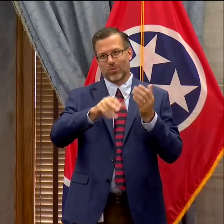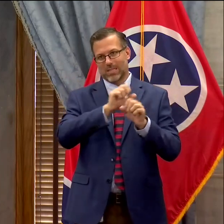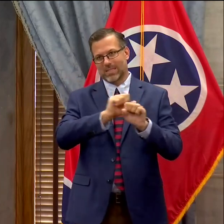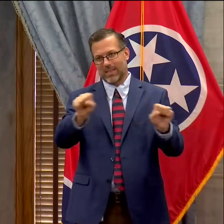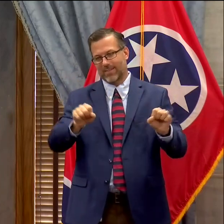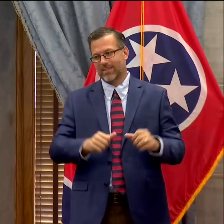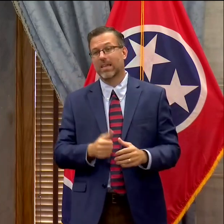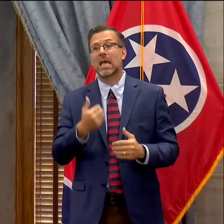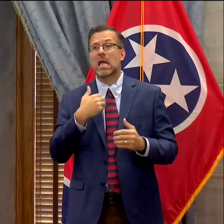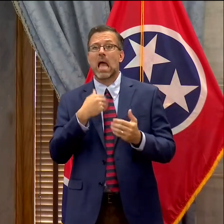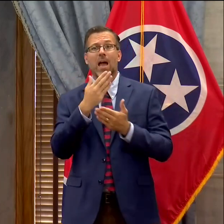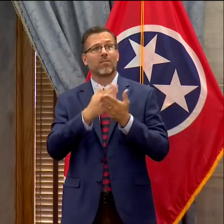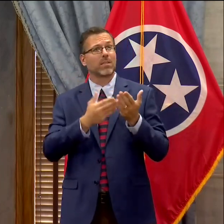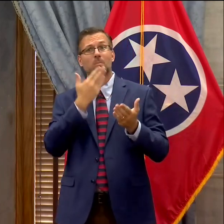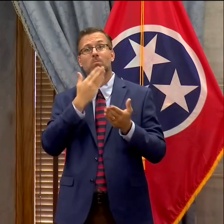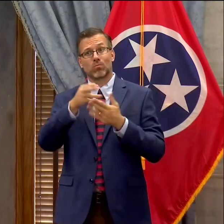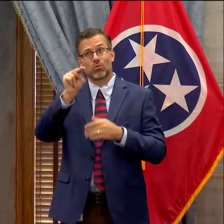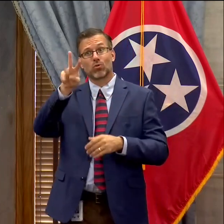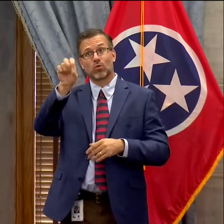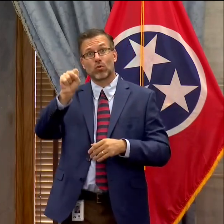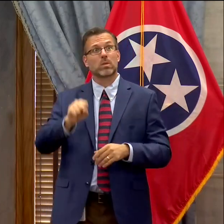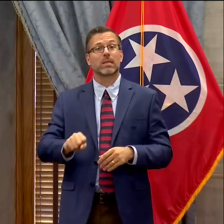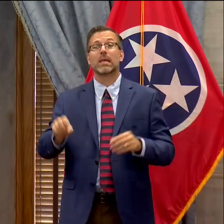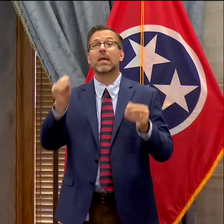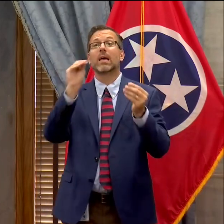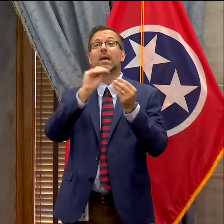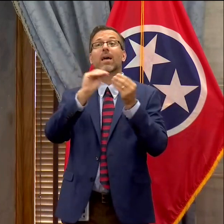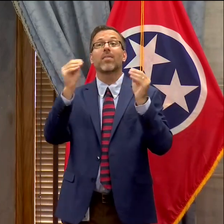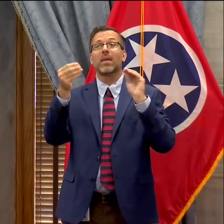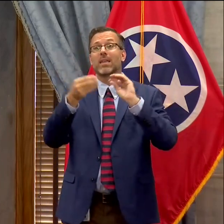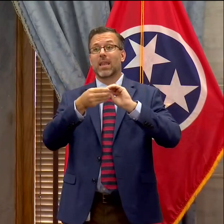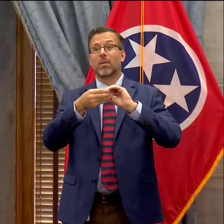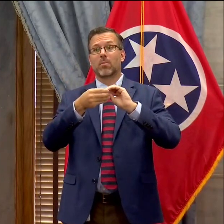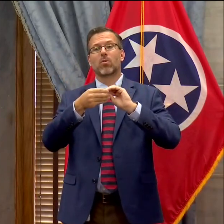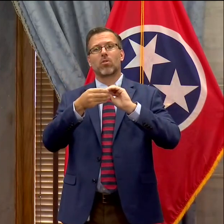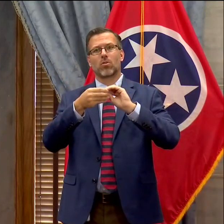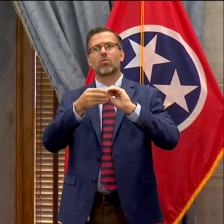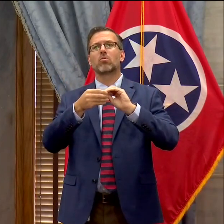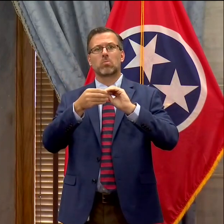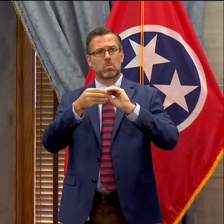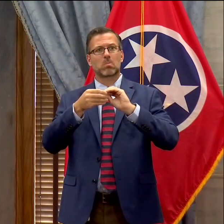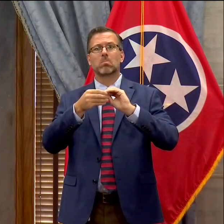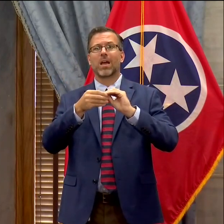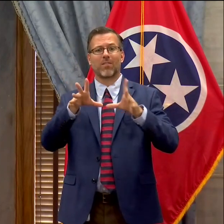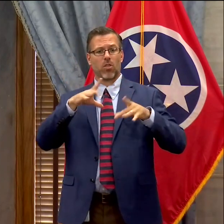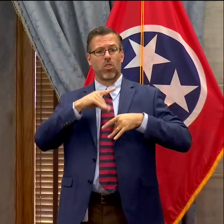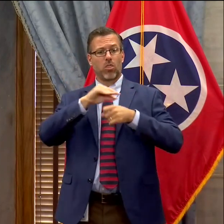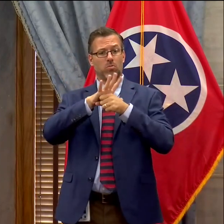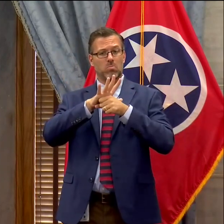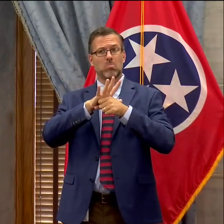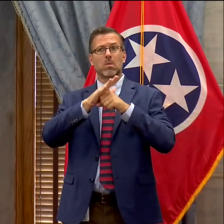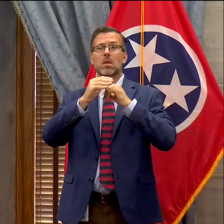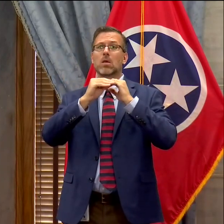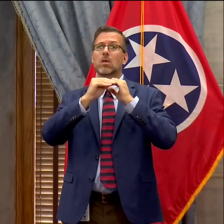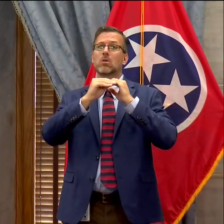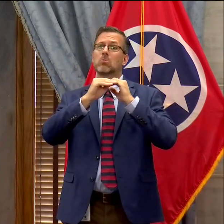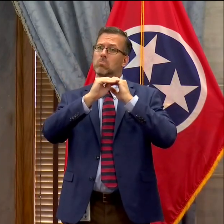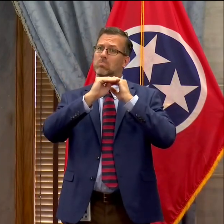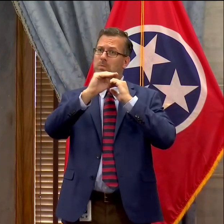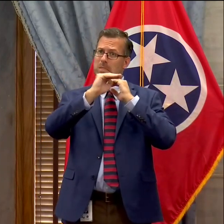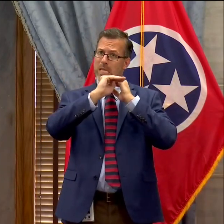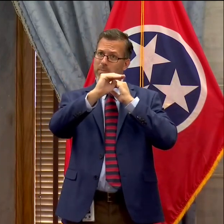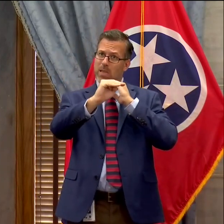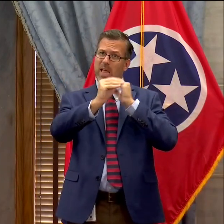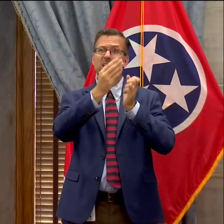A bit of good news today. Our case counts continue to stabilize or even decline in some of our large